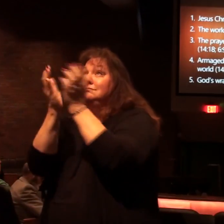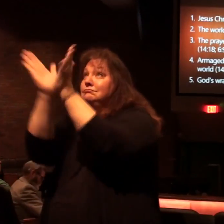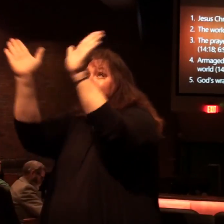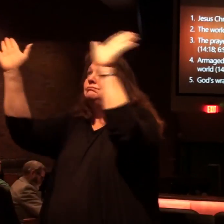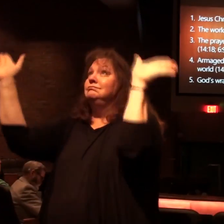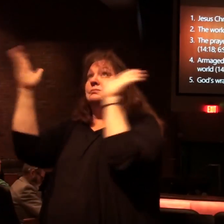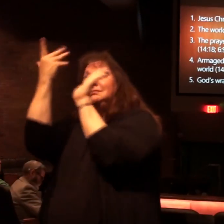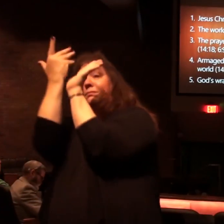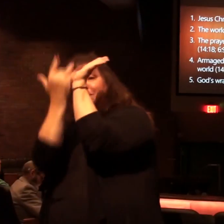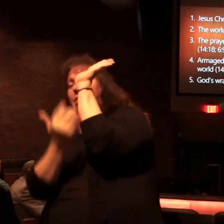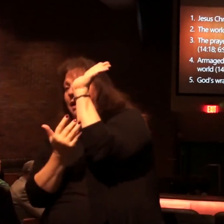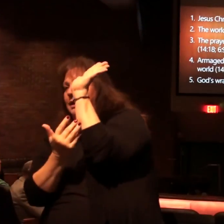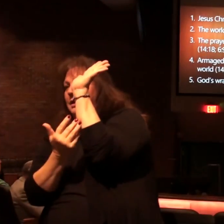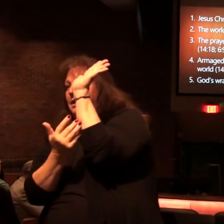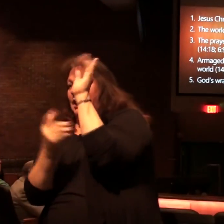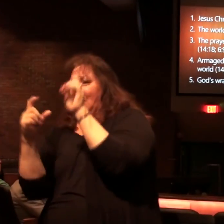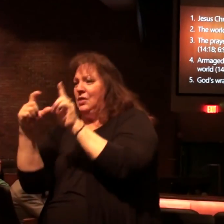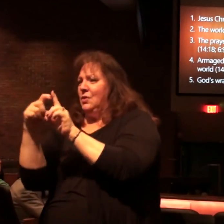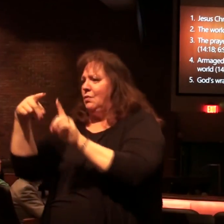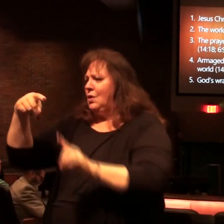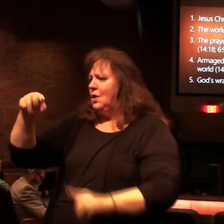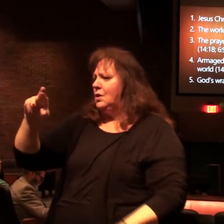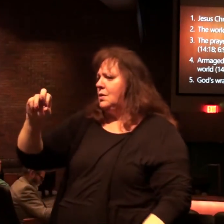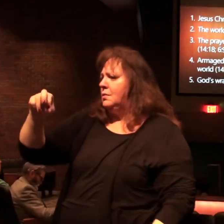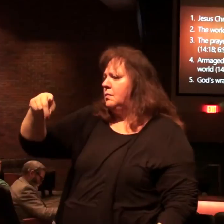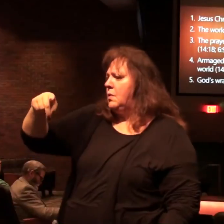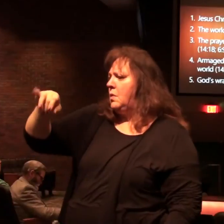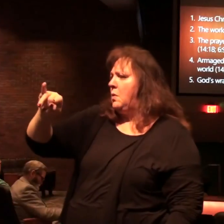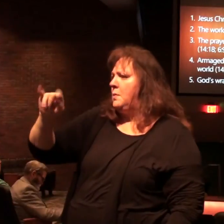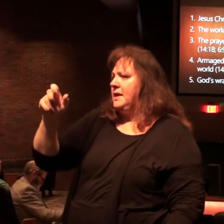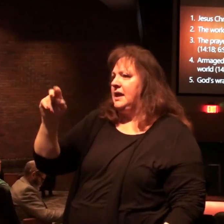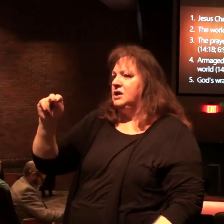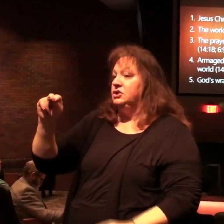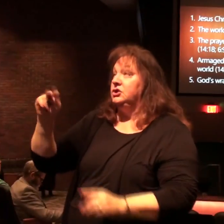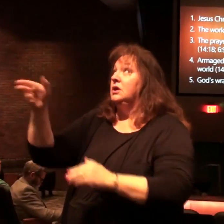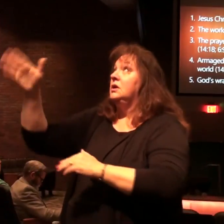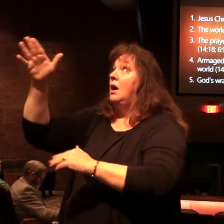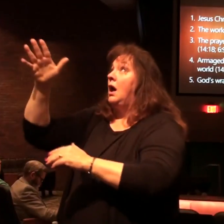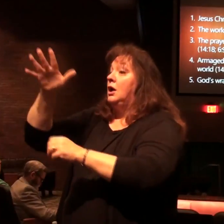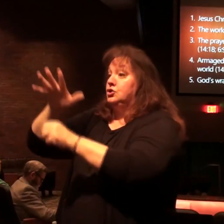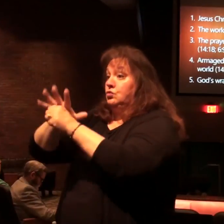of Christ. You know the word propitiation means to turn wrath away.